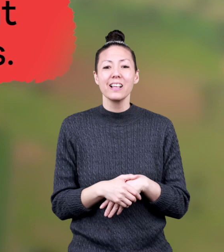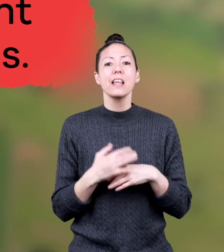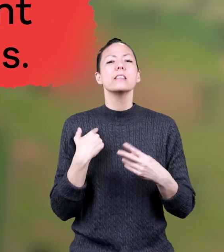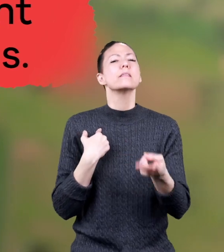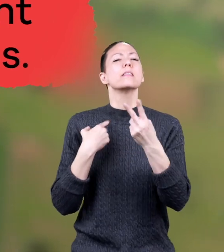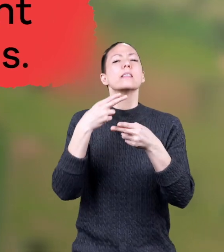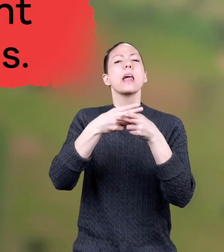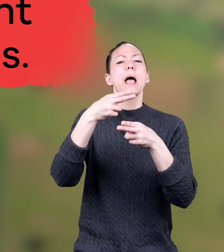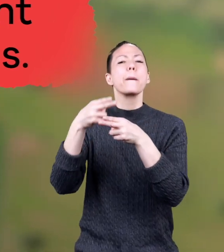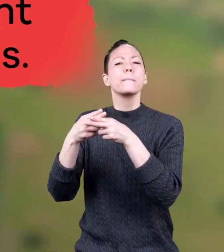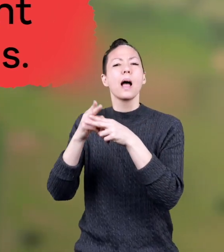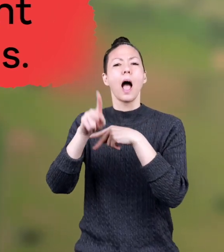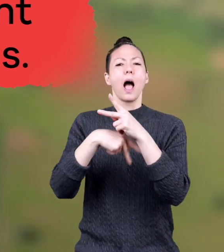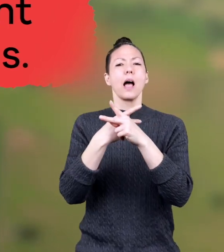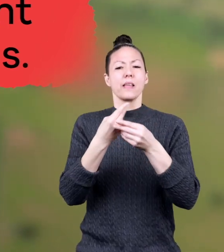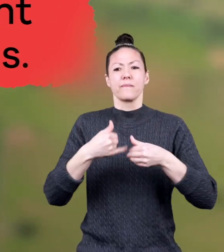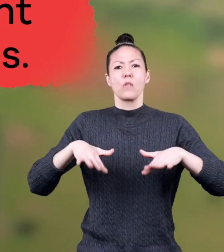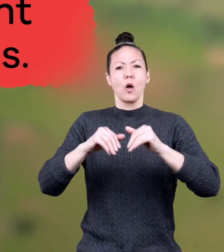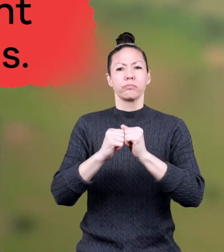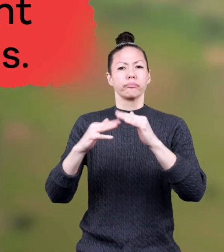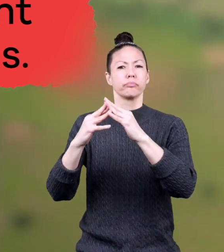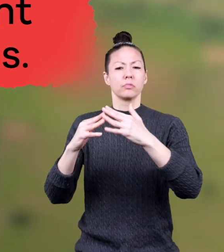Name two different kinds of landforms.